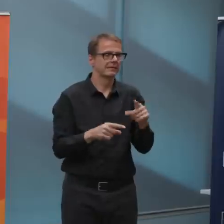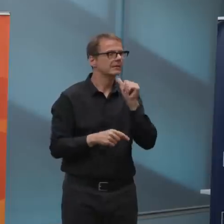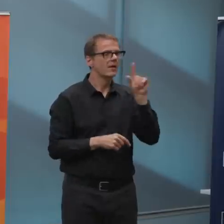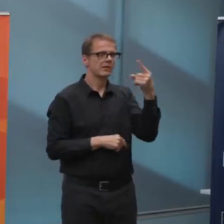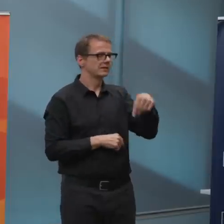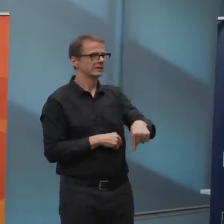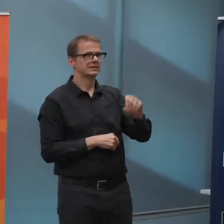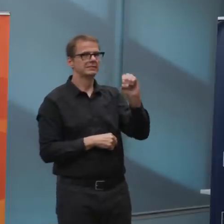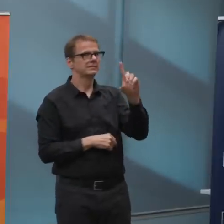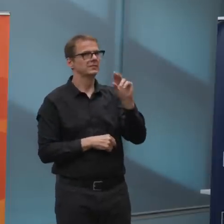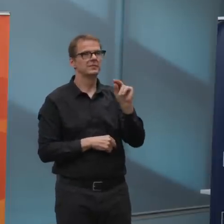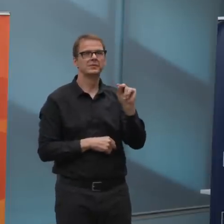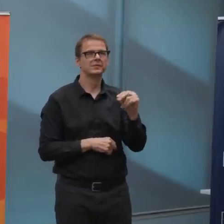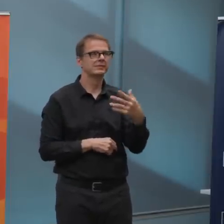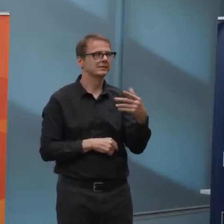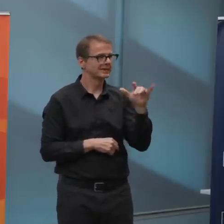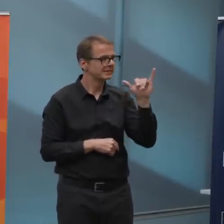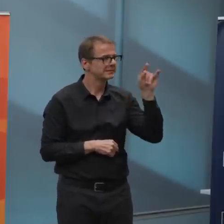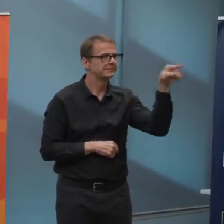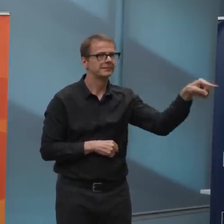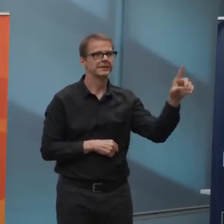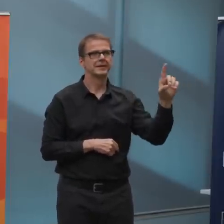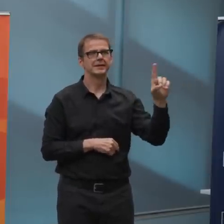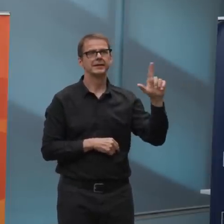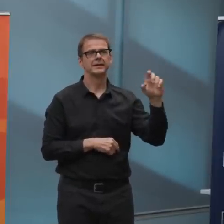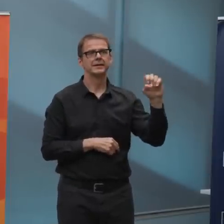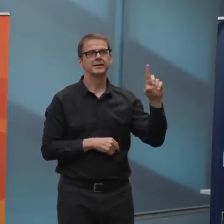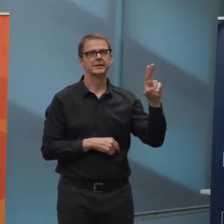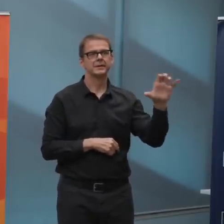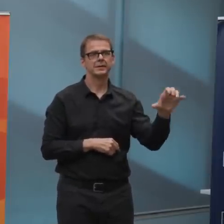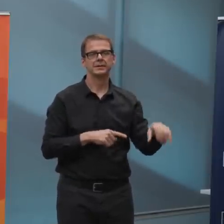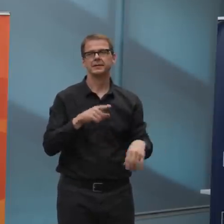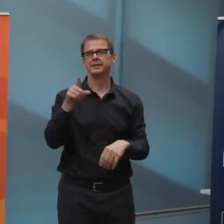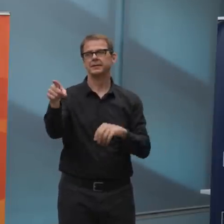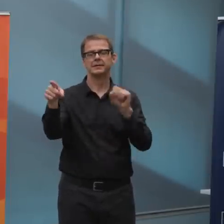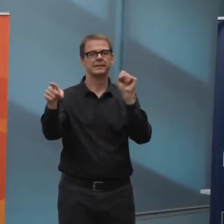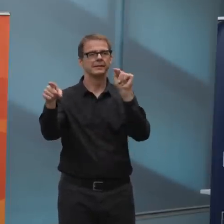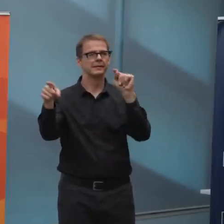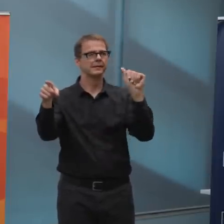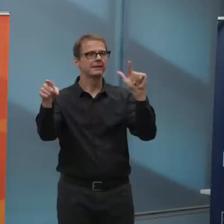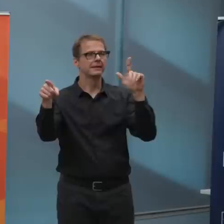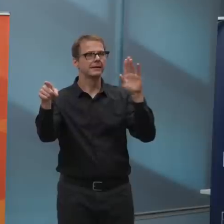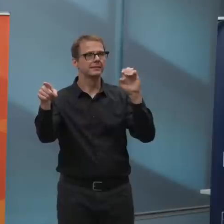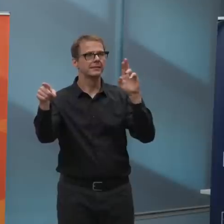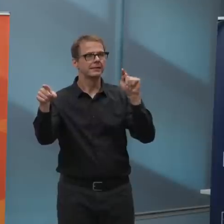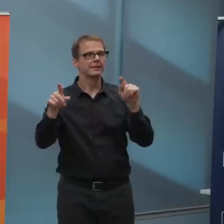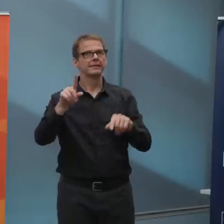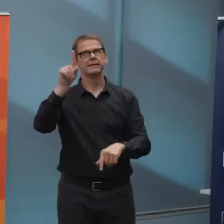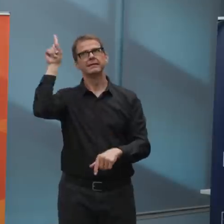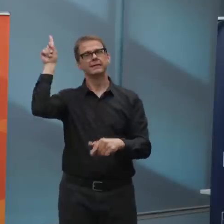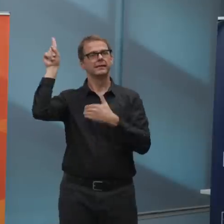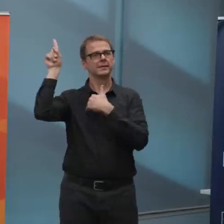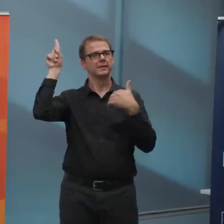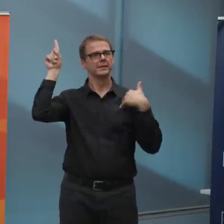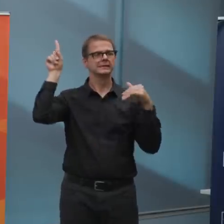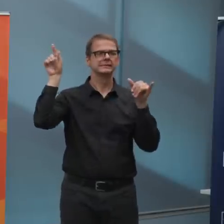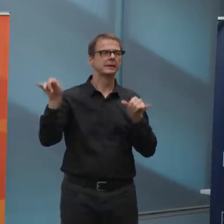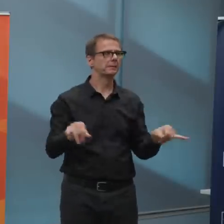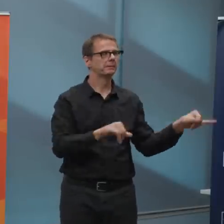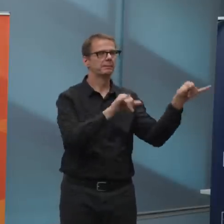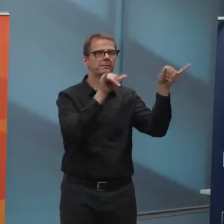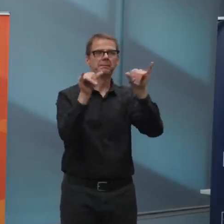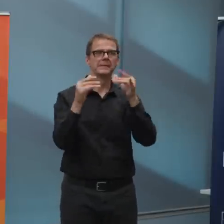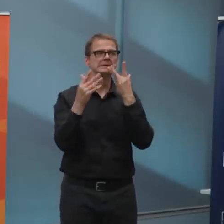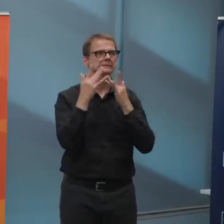city of Toronto or the city of New York. The difference is the city of New York and all other American cities have $25 billion of federal aid for